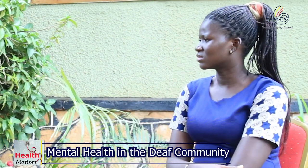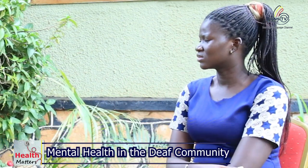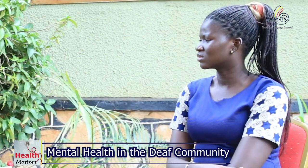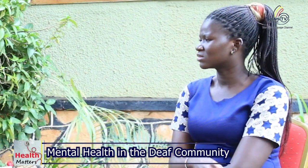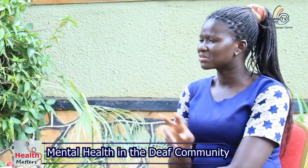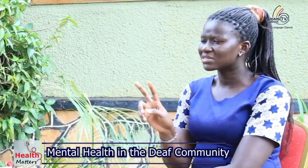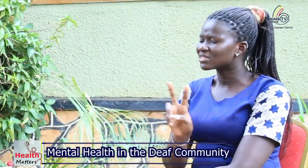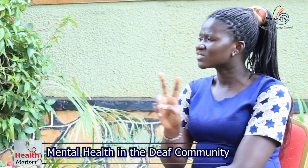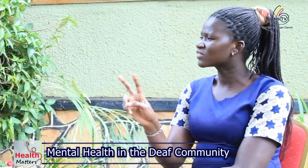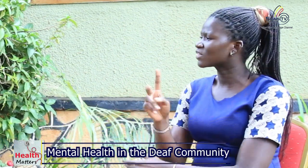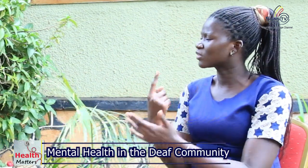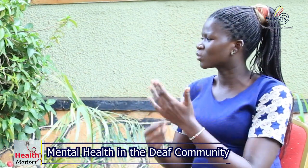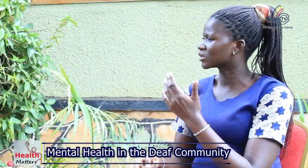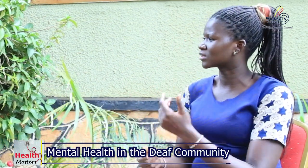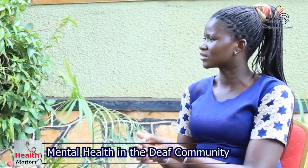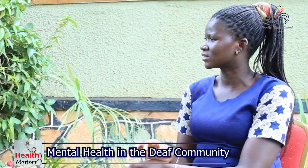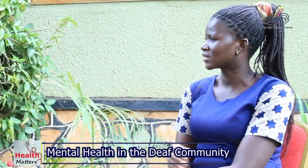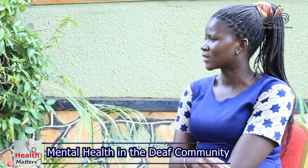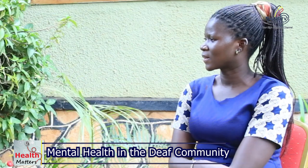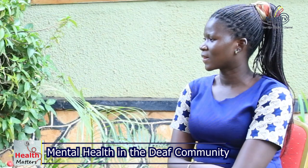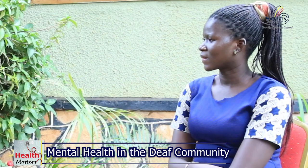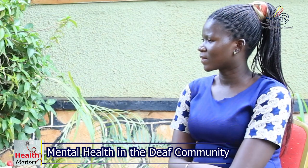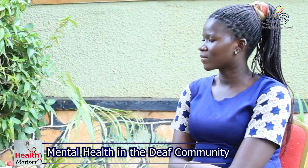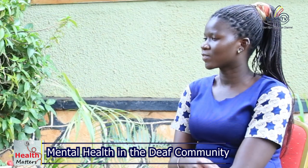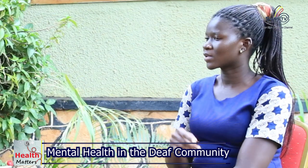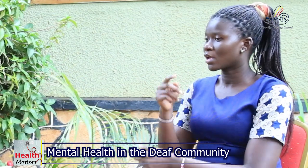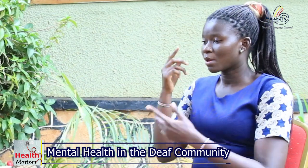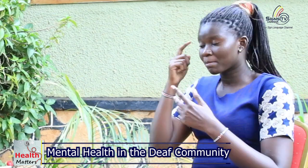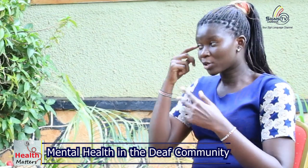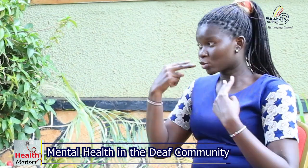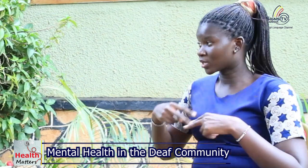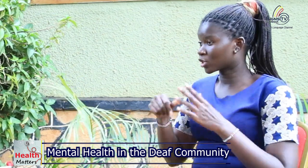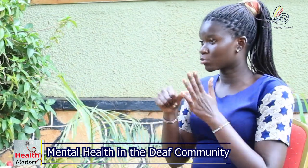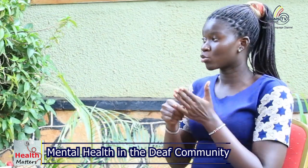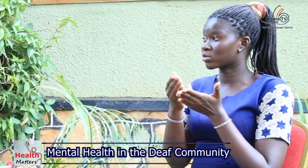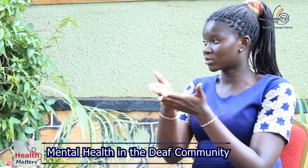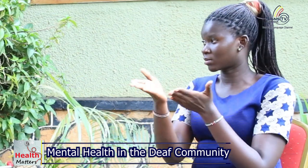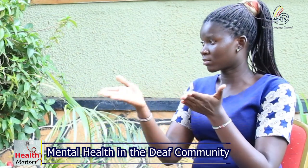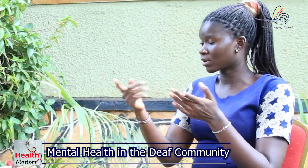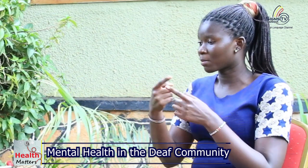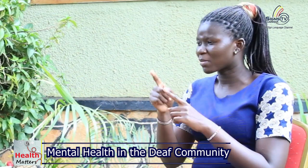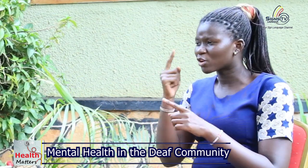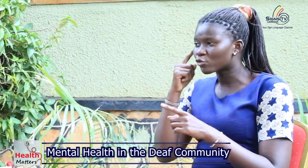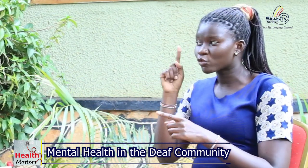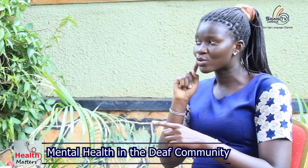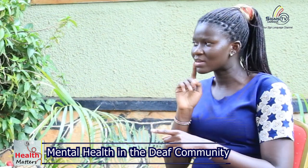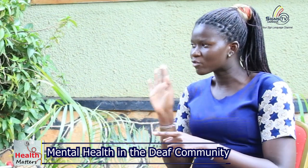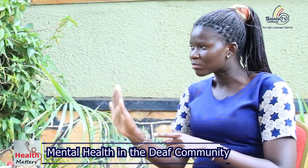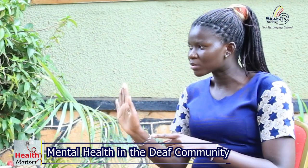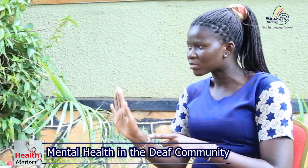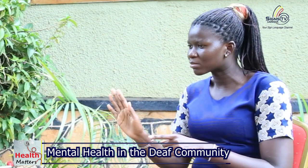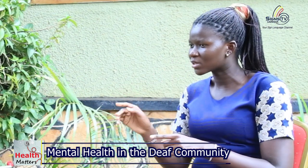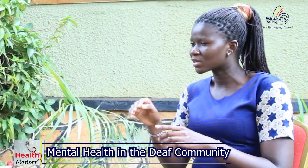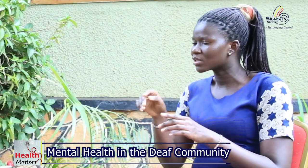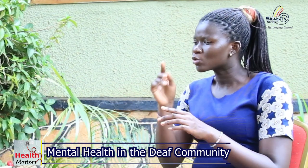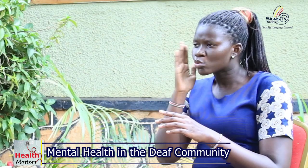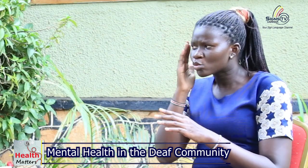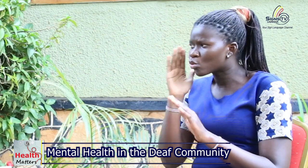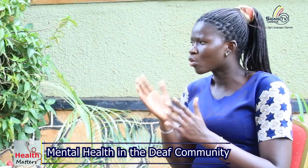them how can we help them because you have seen them mental health deaf persons themselves after